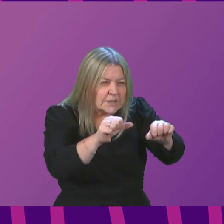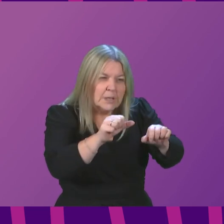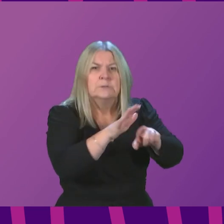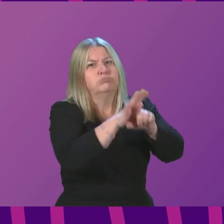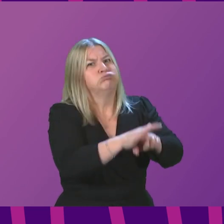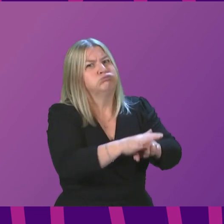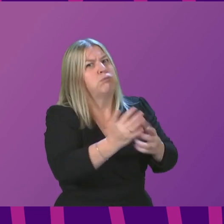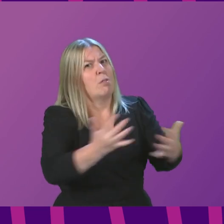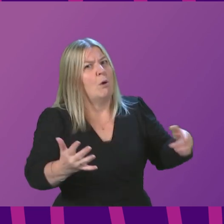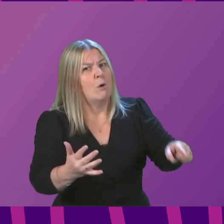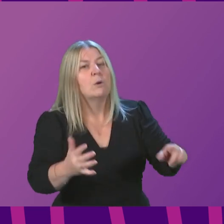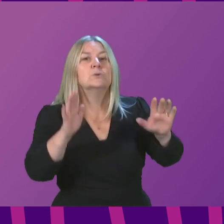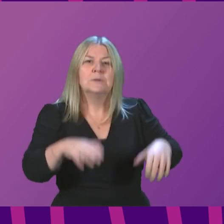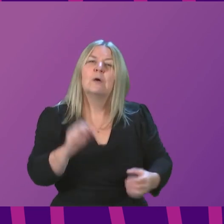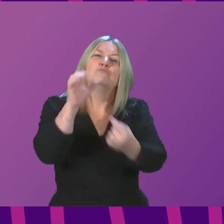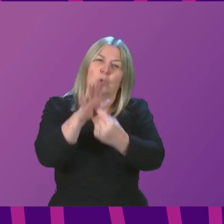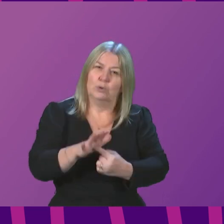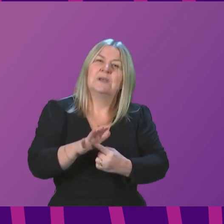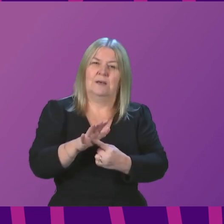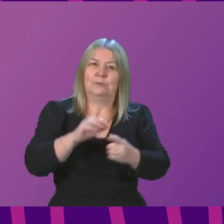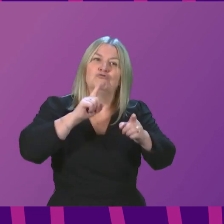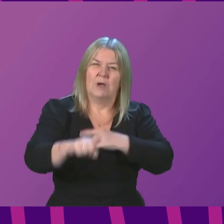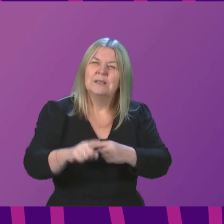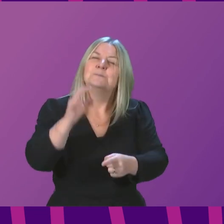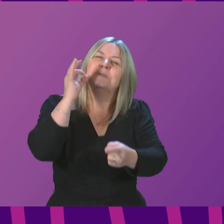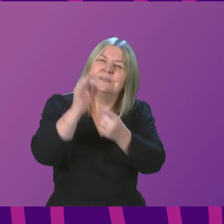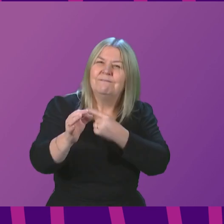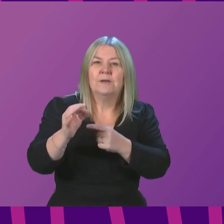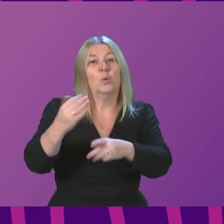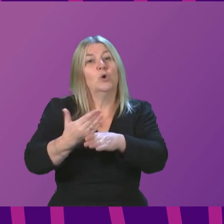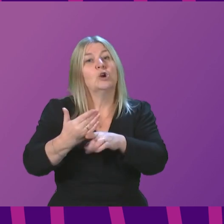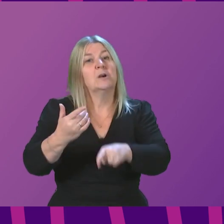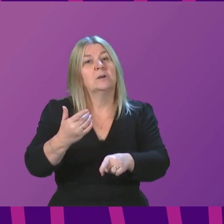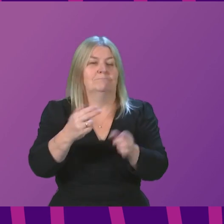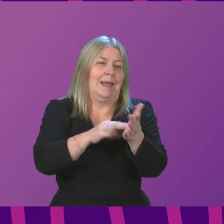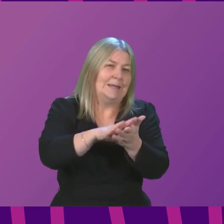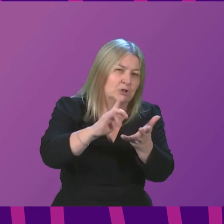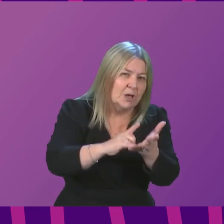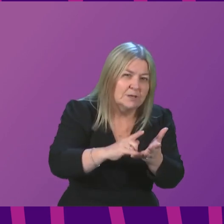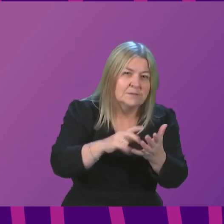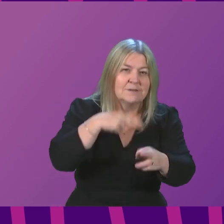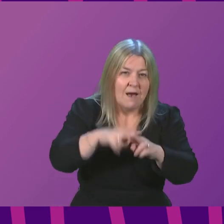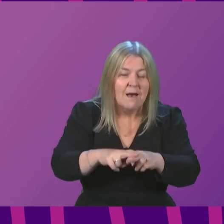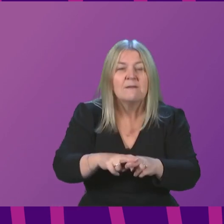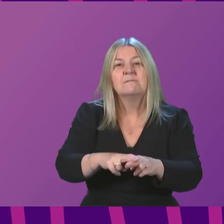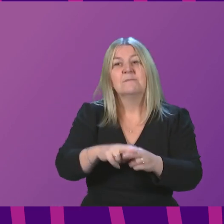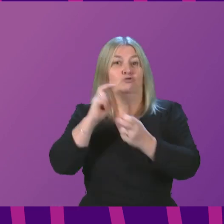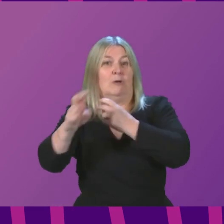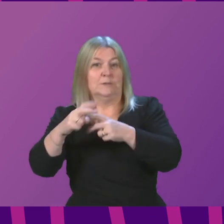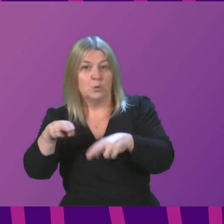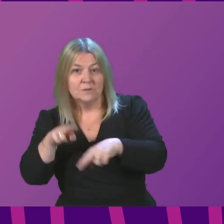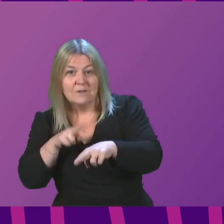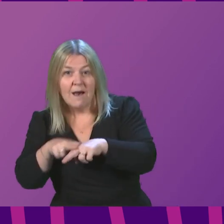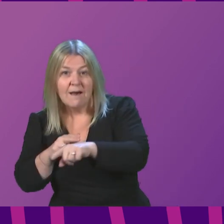We are now prioritising some slots for essential workers, such as NHS and transport staff, as well as for those who are clinically